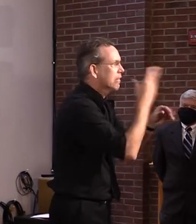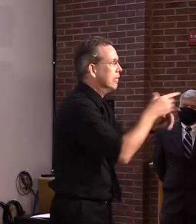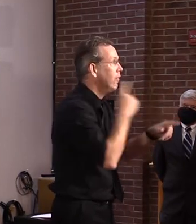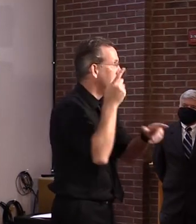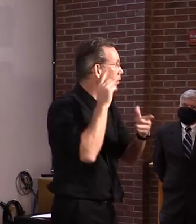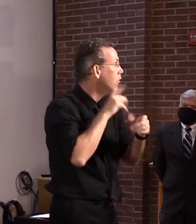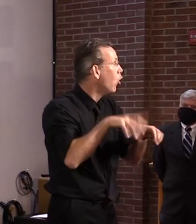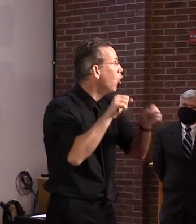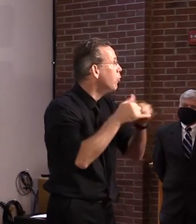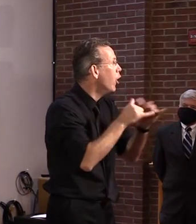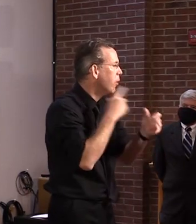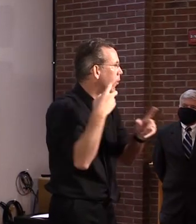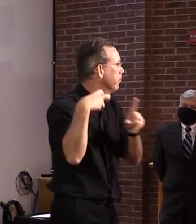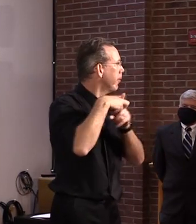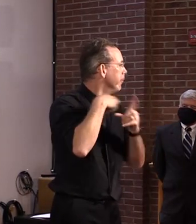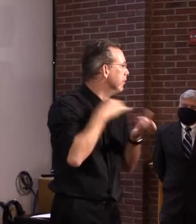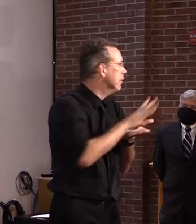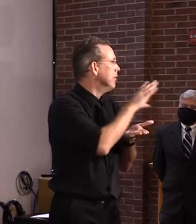think it's as simple as that.